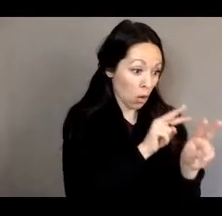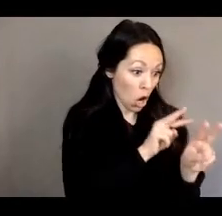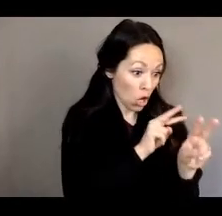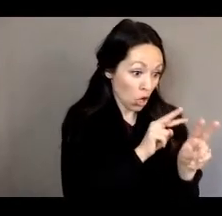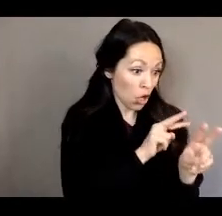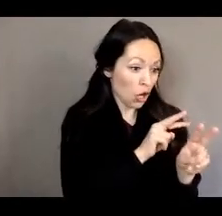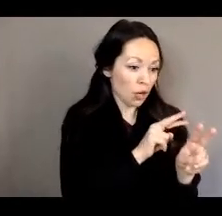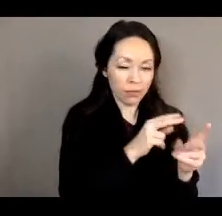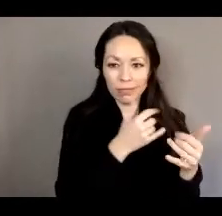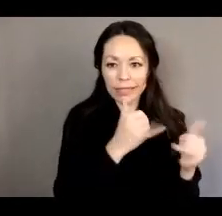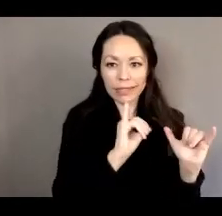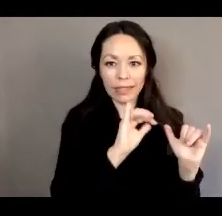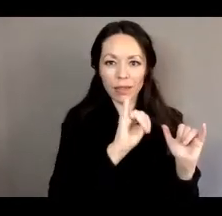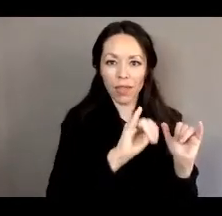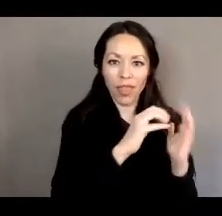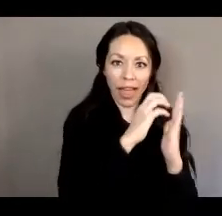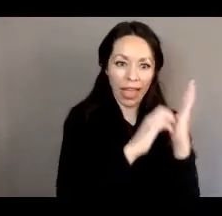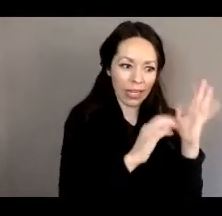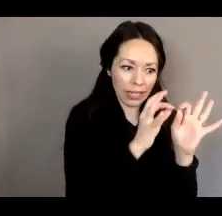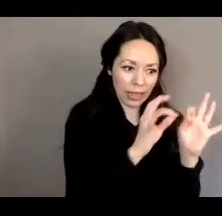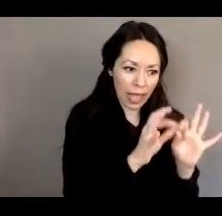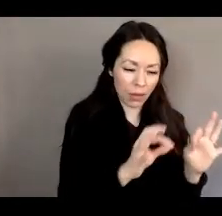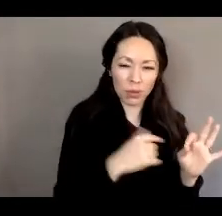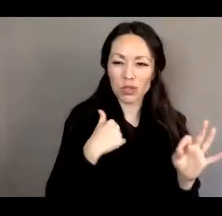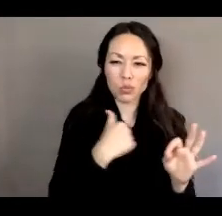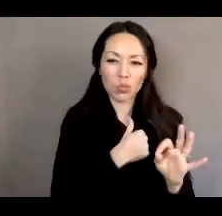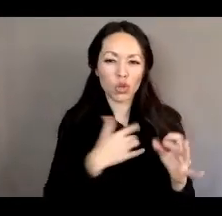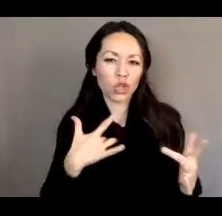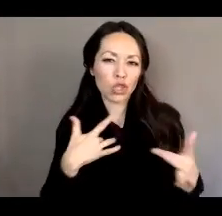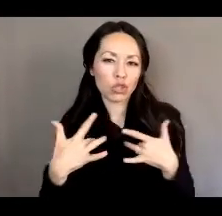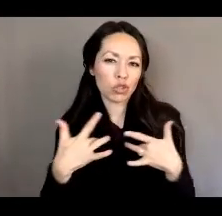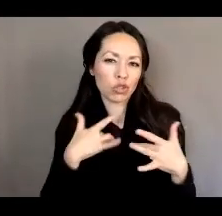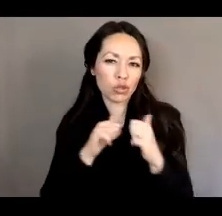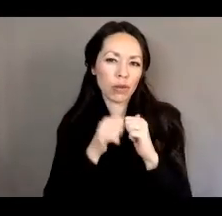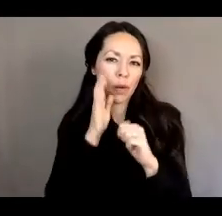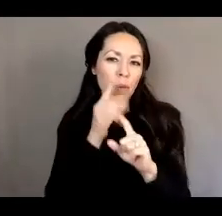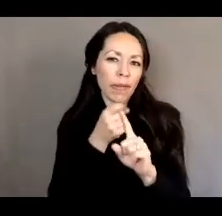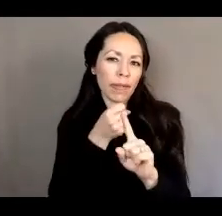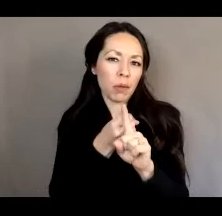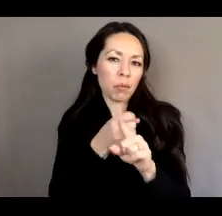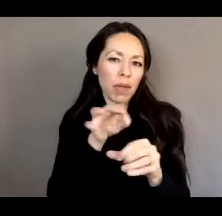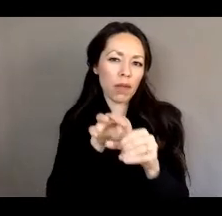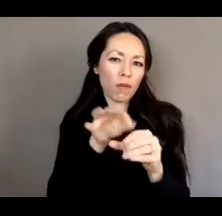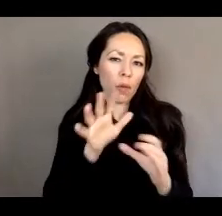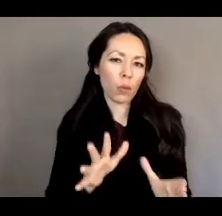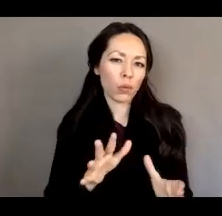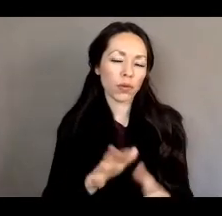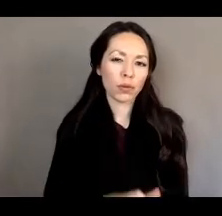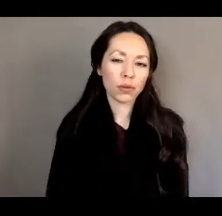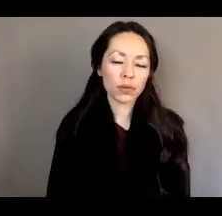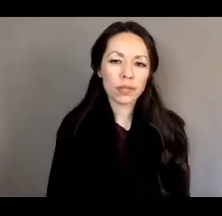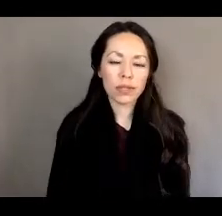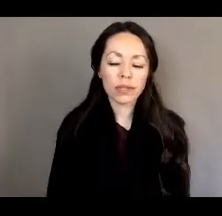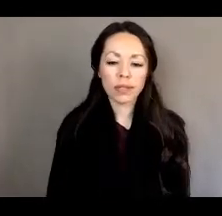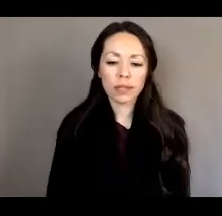We still have concerns around what it does for the voters. Um,